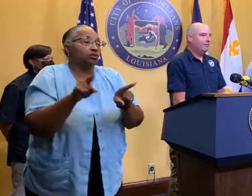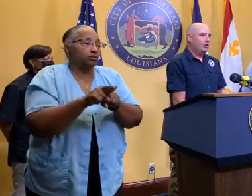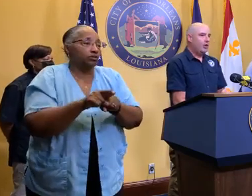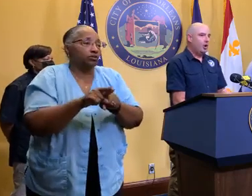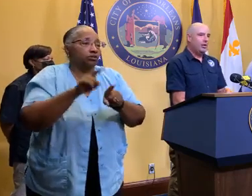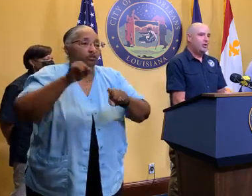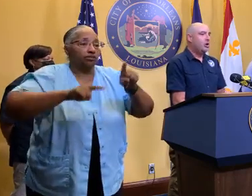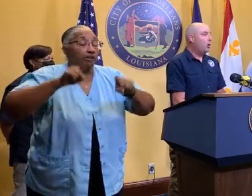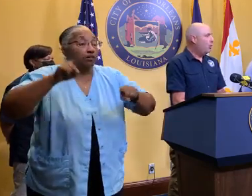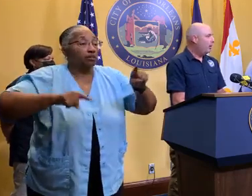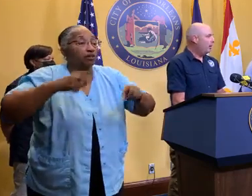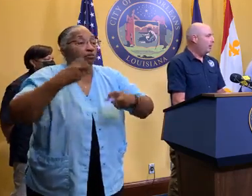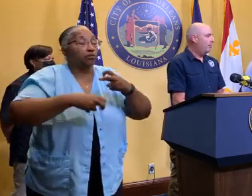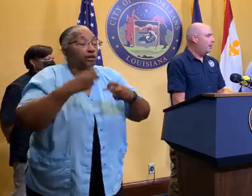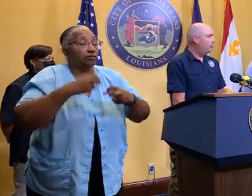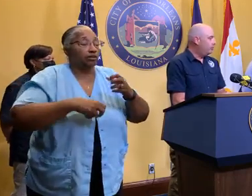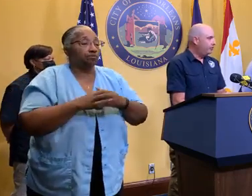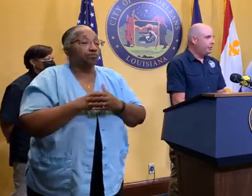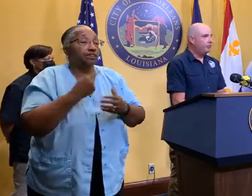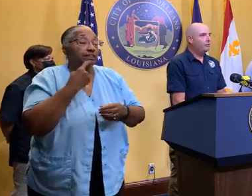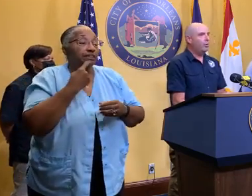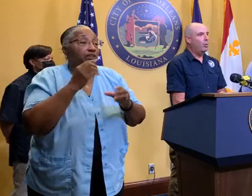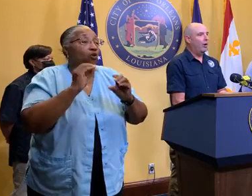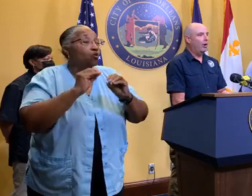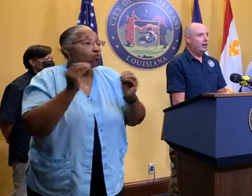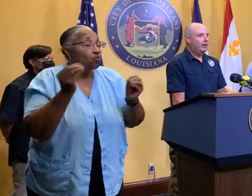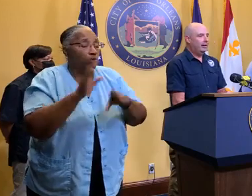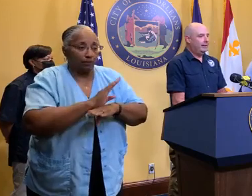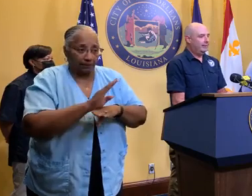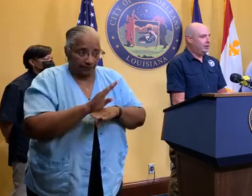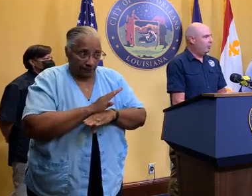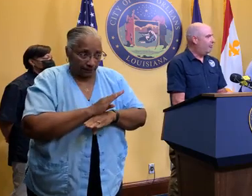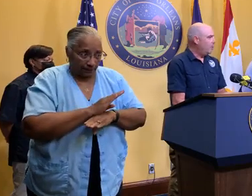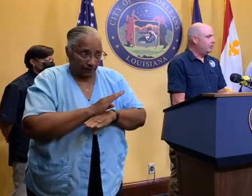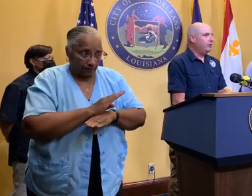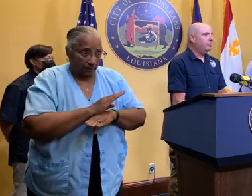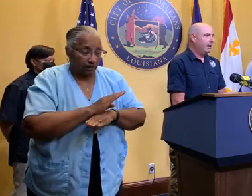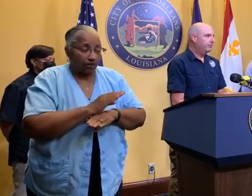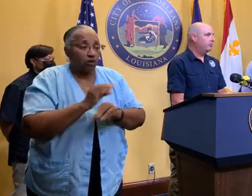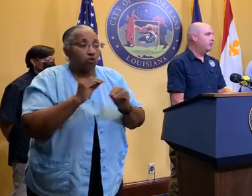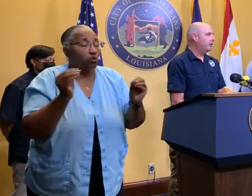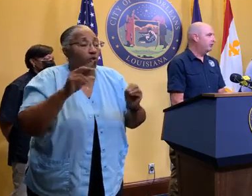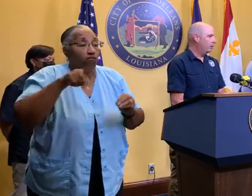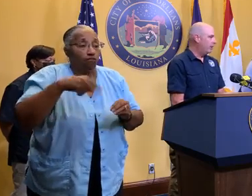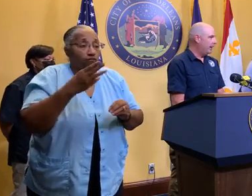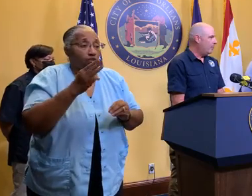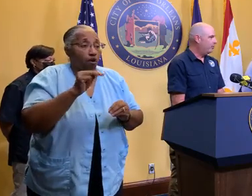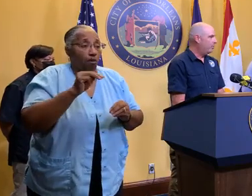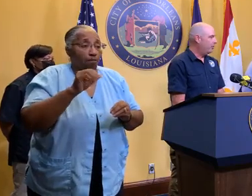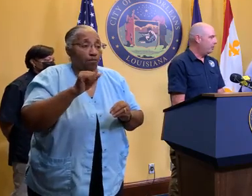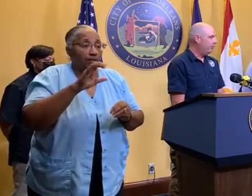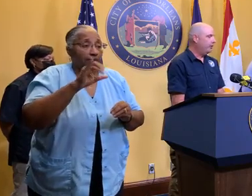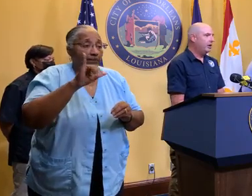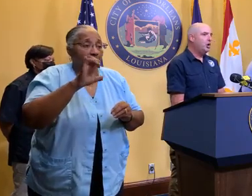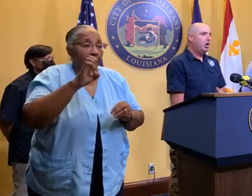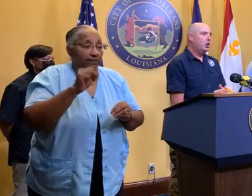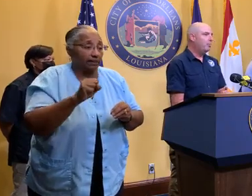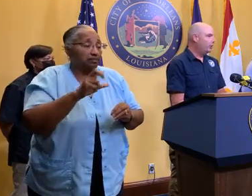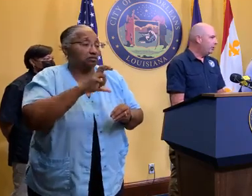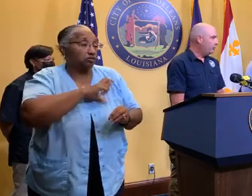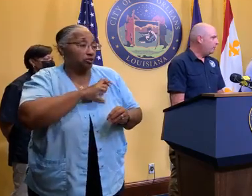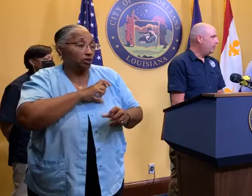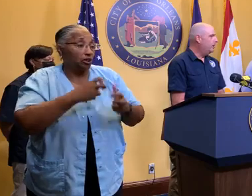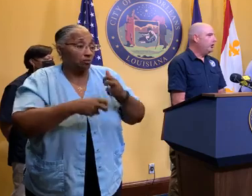They have noted no businesses or pharmacies, banks, and the things they were looking at more from the security side.